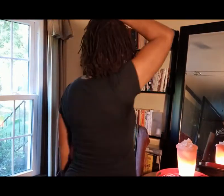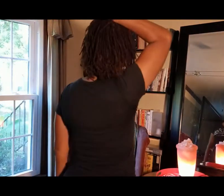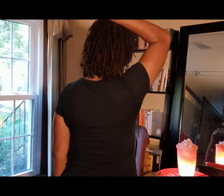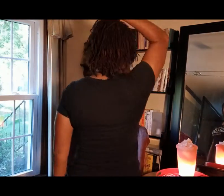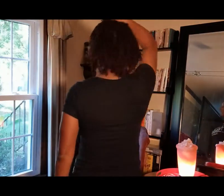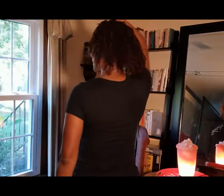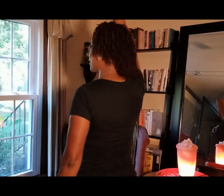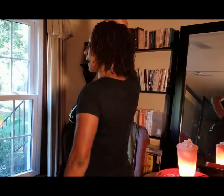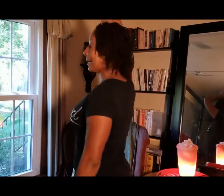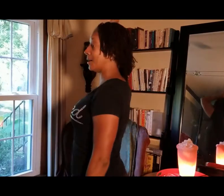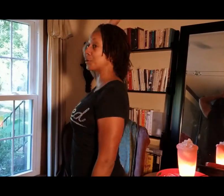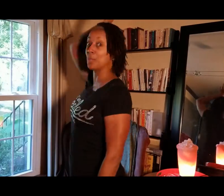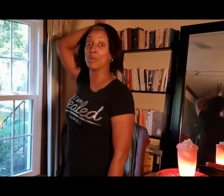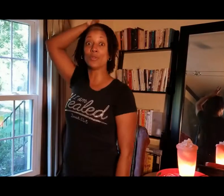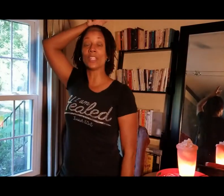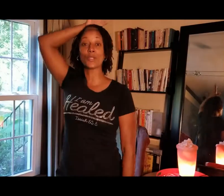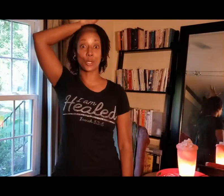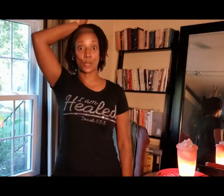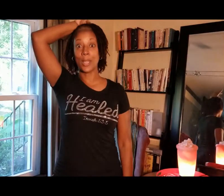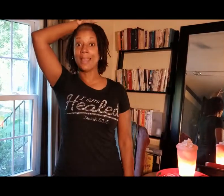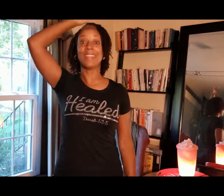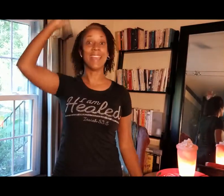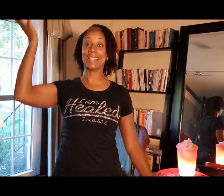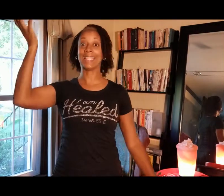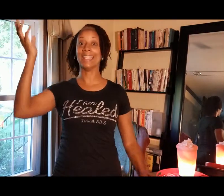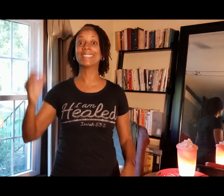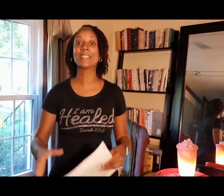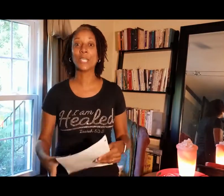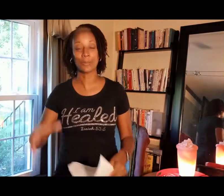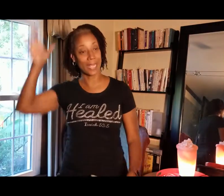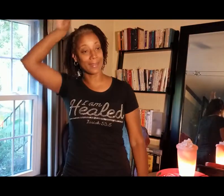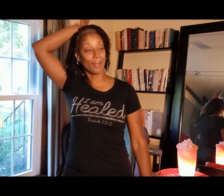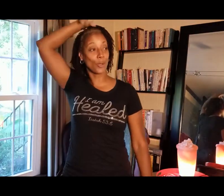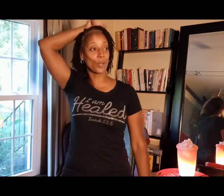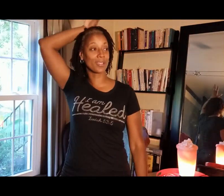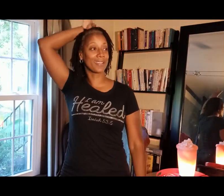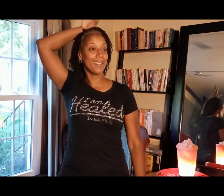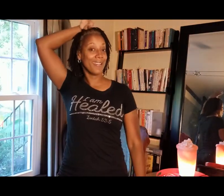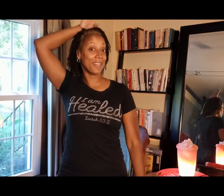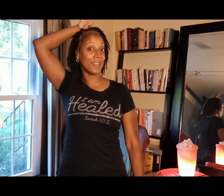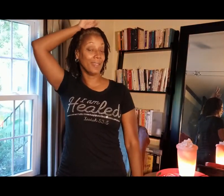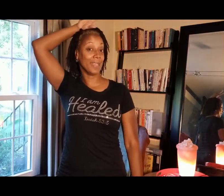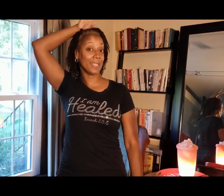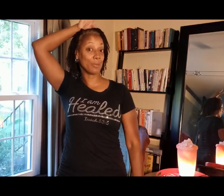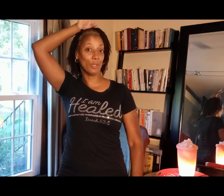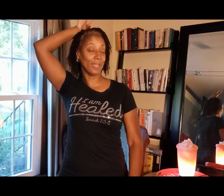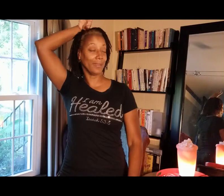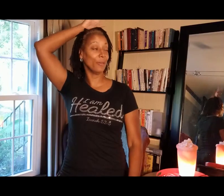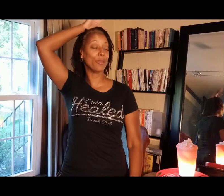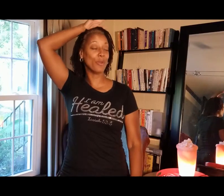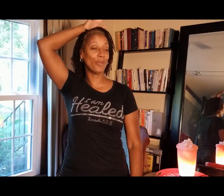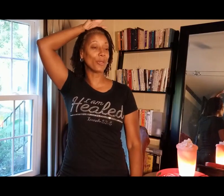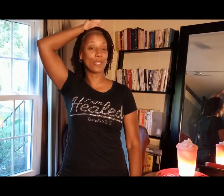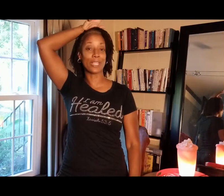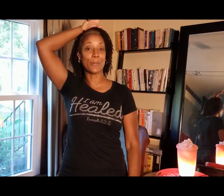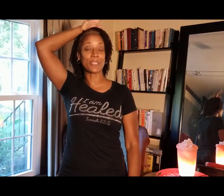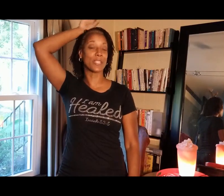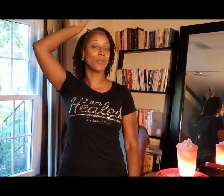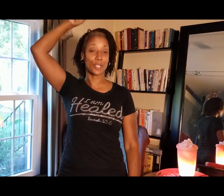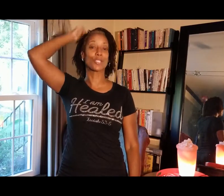and we did the lighthouse. We moved in a circle. That's it. Cute. And of course the light is moving. You can move it or you can keep it still, but just